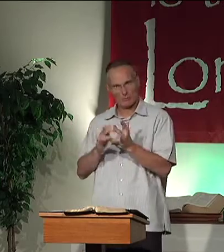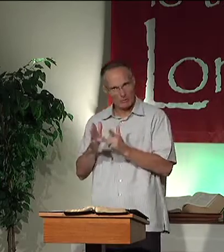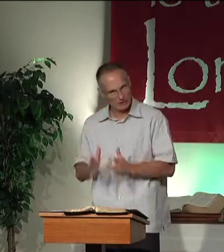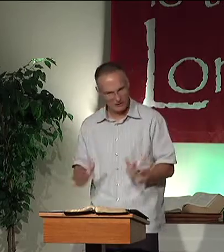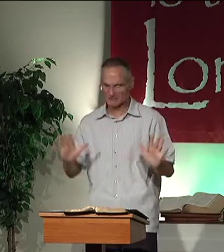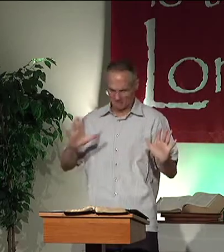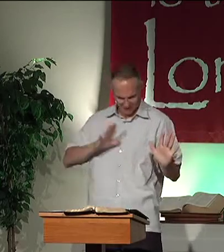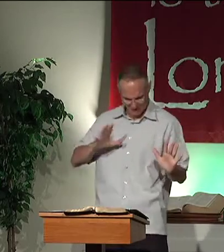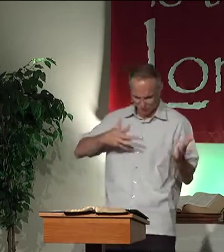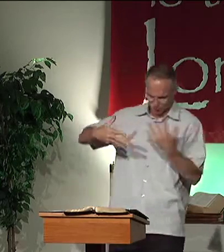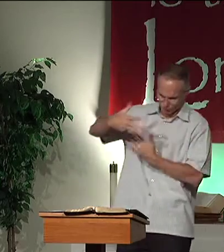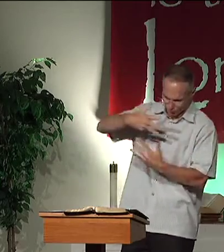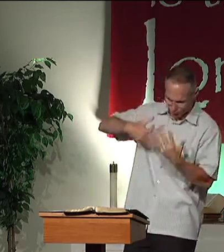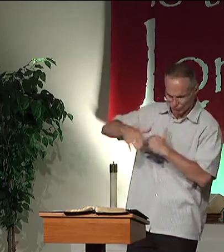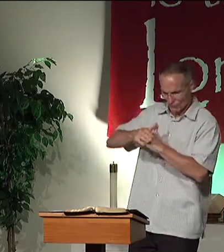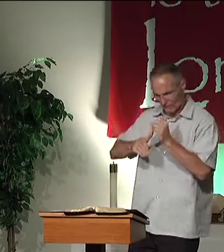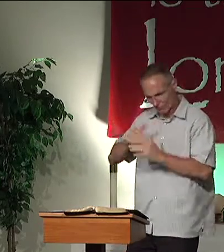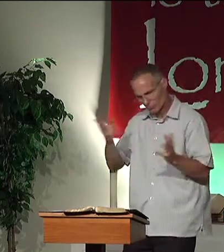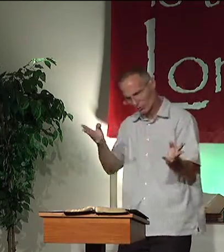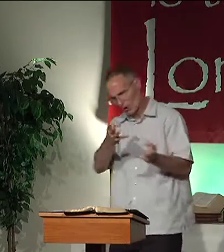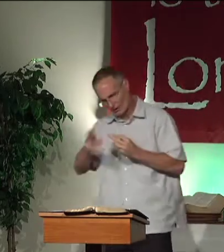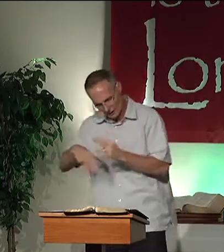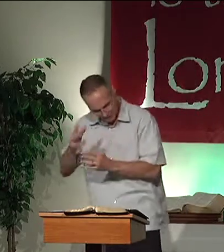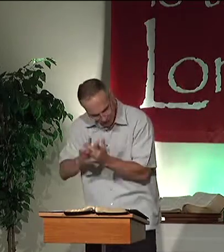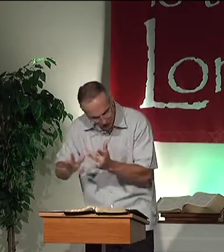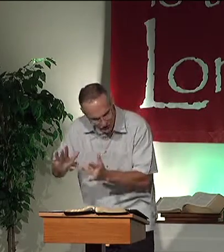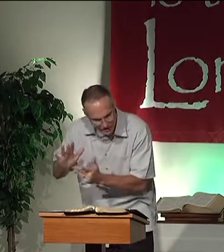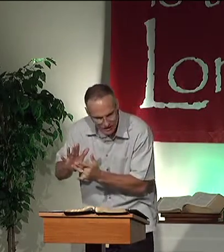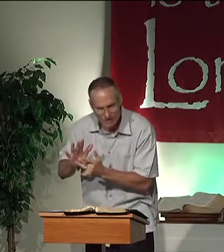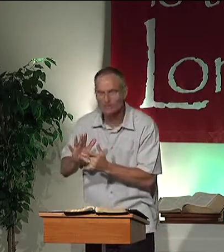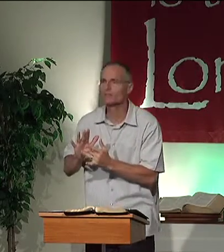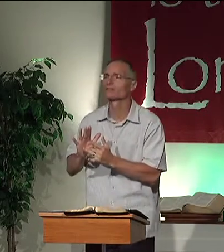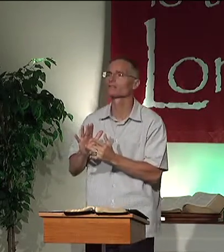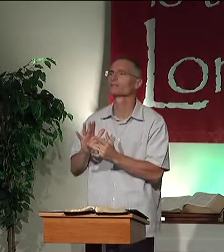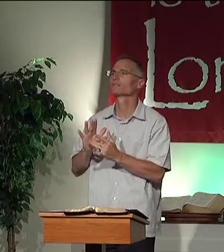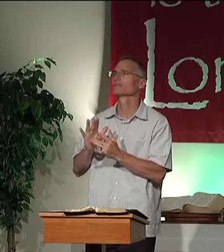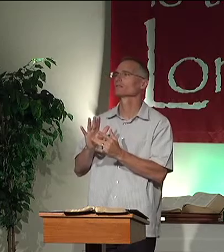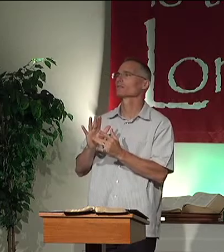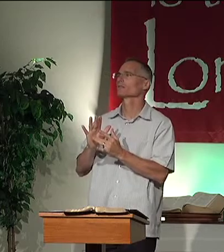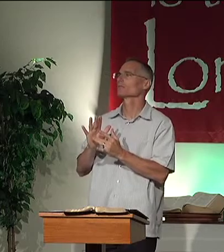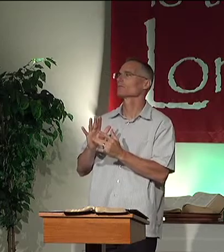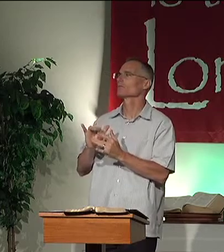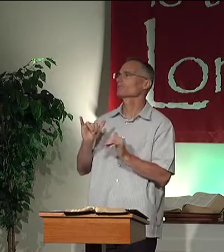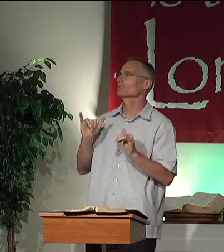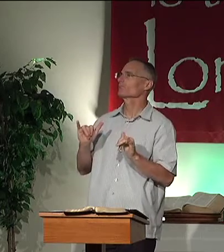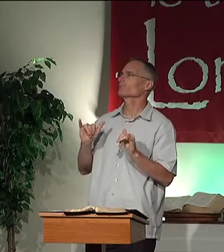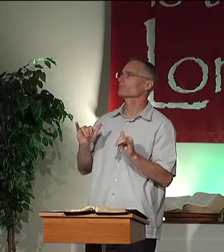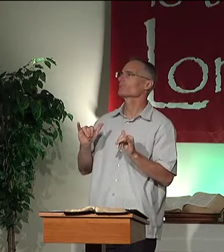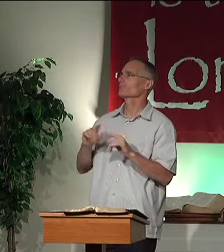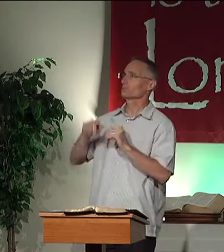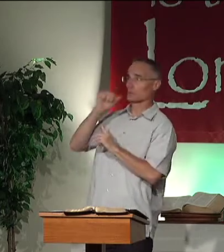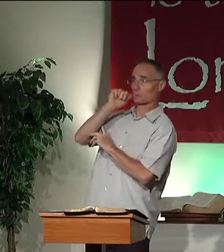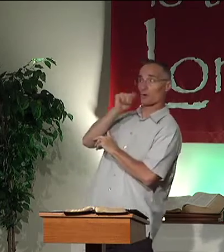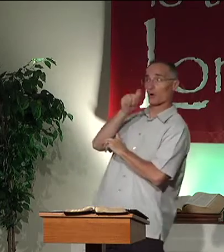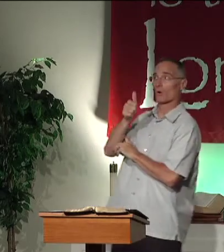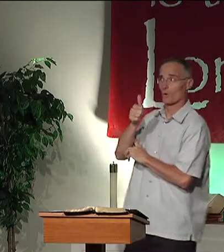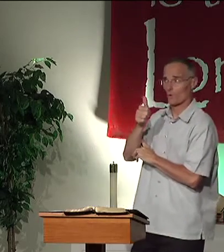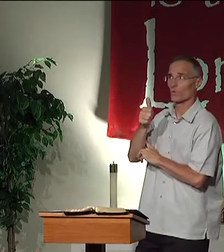We are here with other Christians, which is fine. We're comfortable. We're socializing. We're talking about Jesus. It's all good.